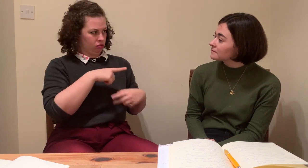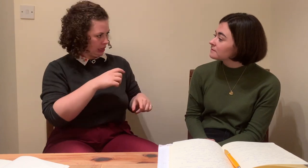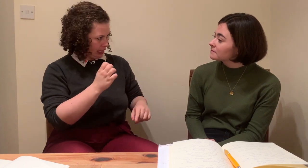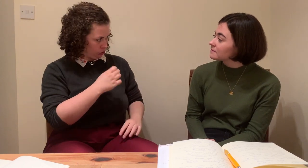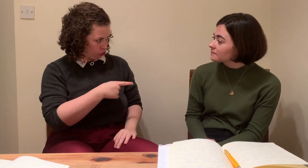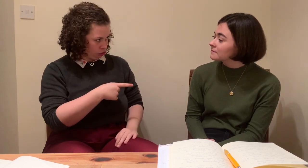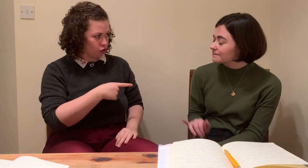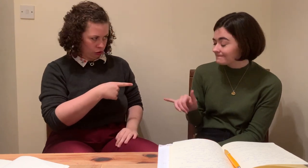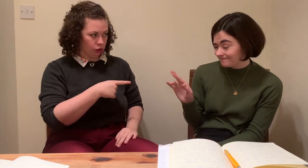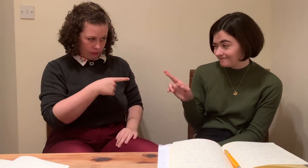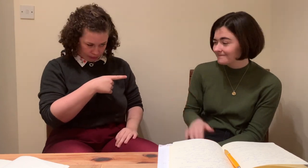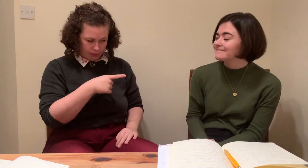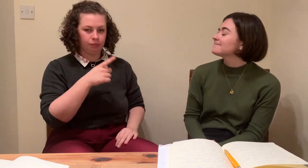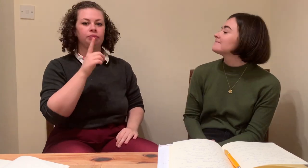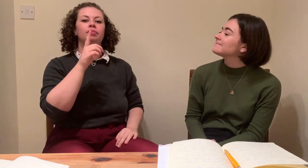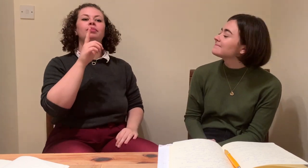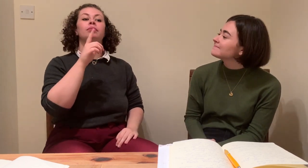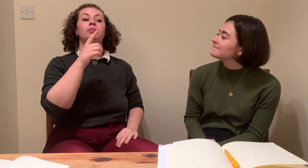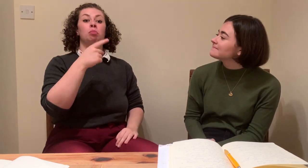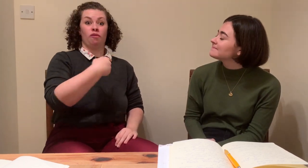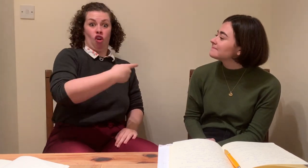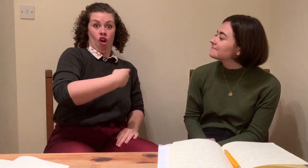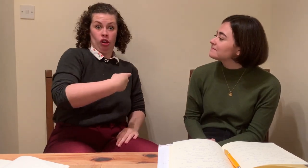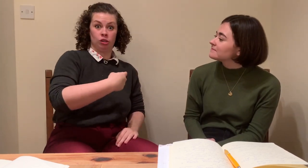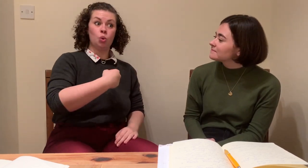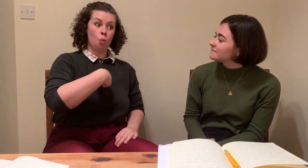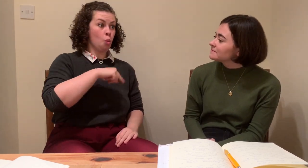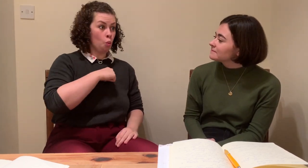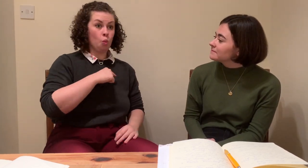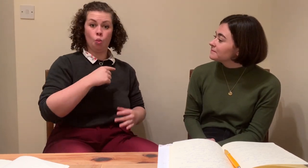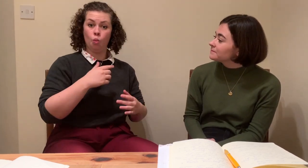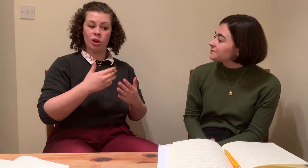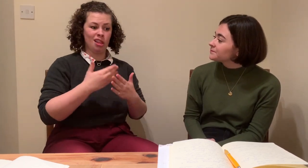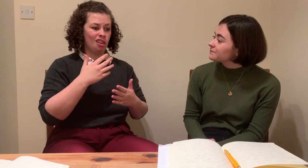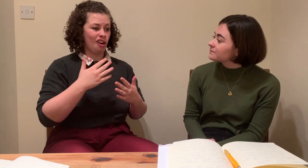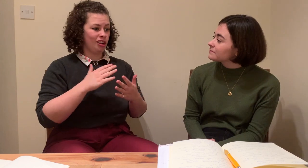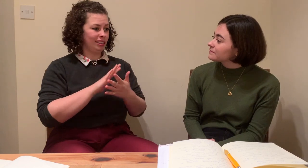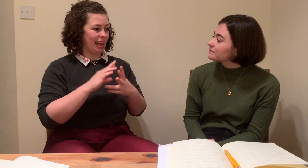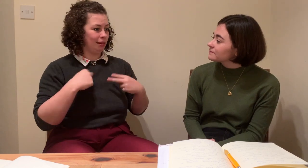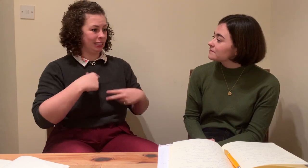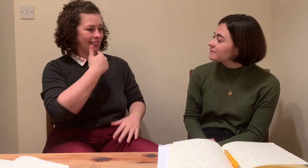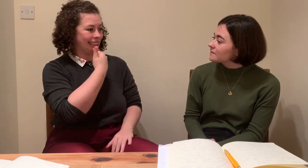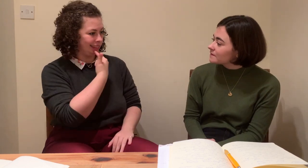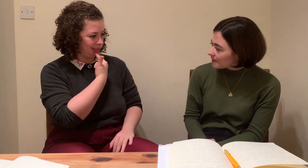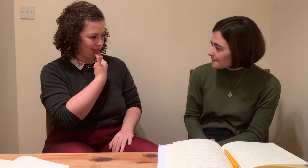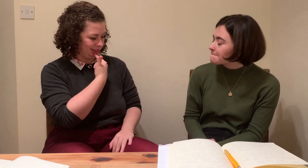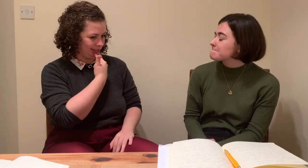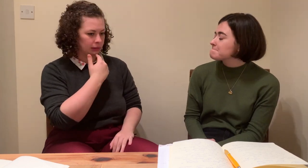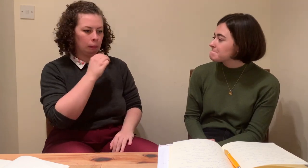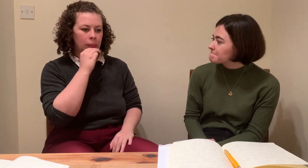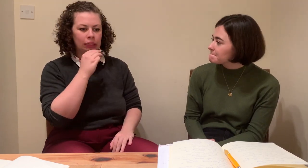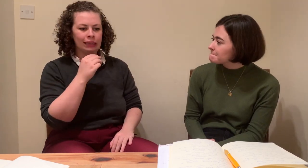It's, you know, it's not our lived experience. Exactly. No, it's exactly that. And I think that's a beautiful way to put it as well. Yeah. Yeah.